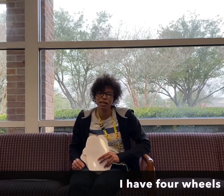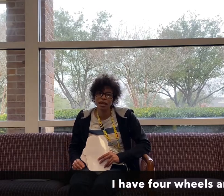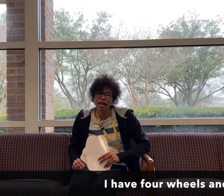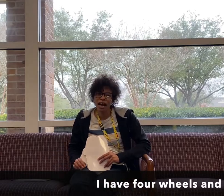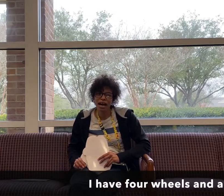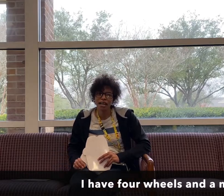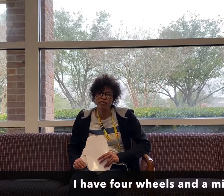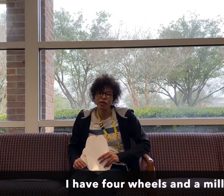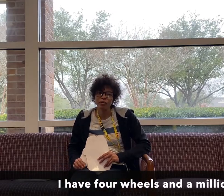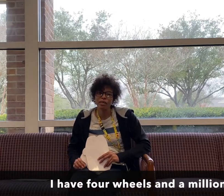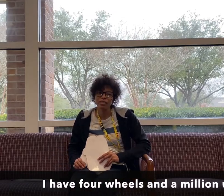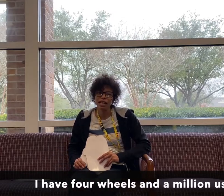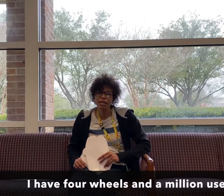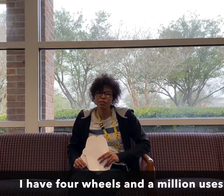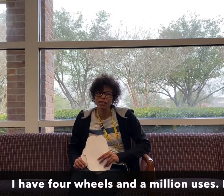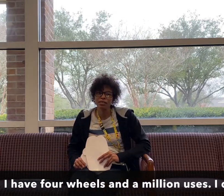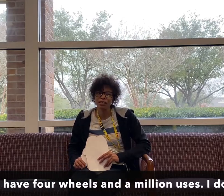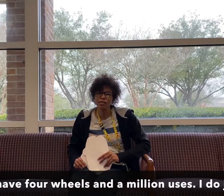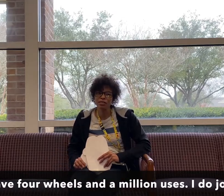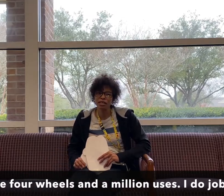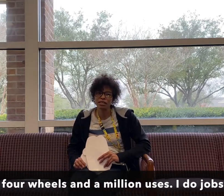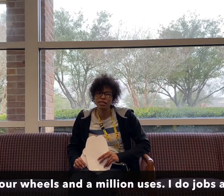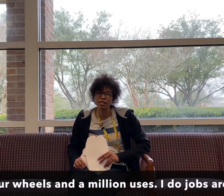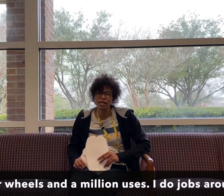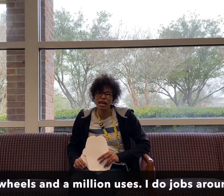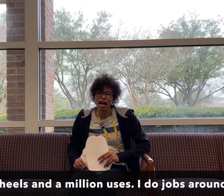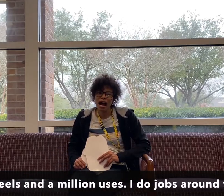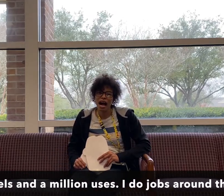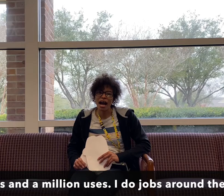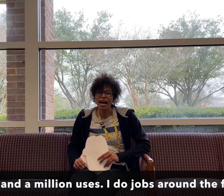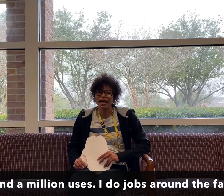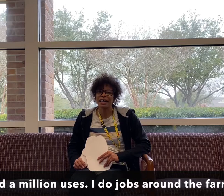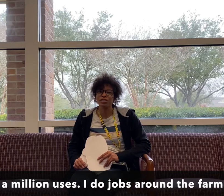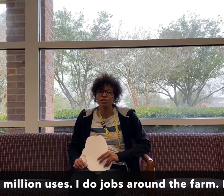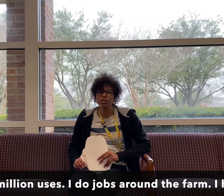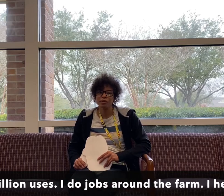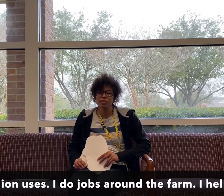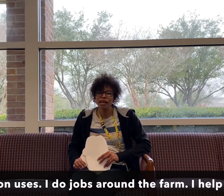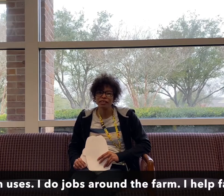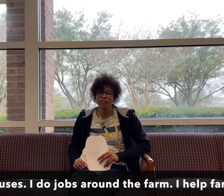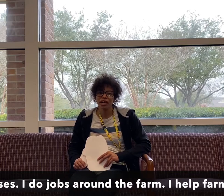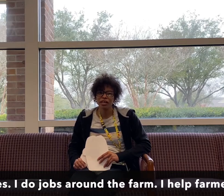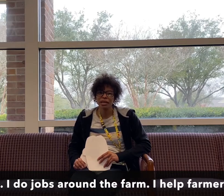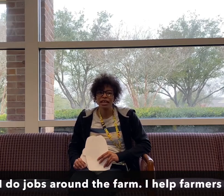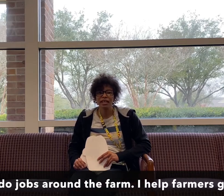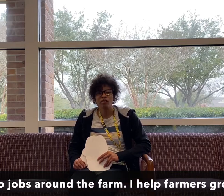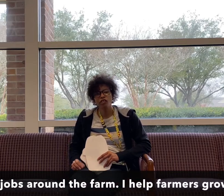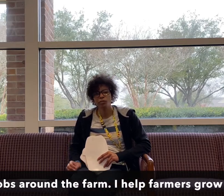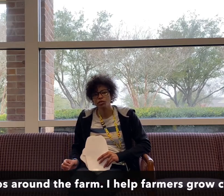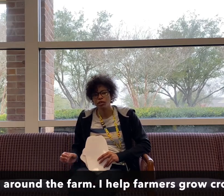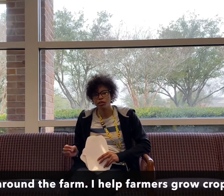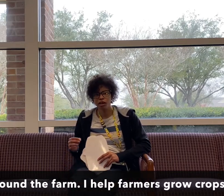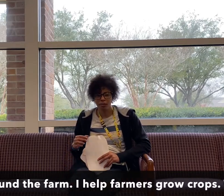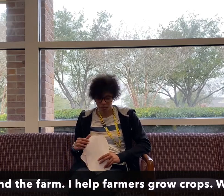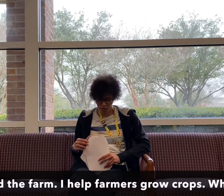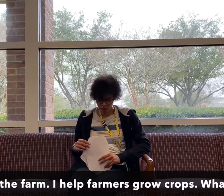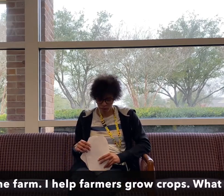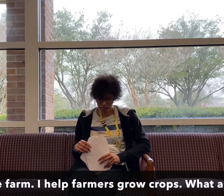I have four wheels and a million uses. I do jobs around the farm and I help farmers grow crops. What